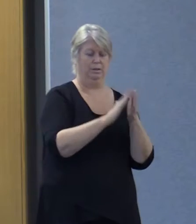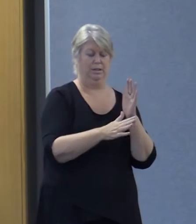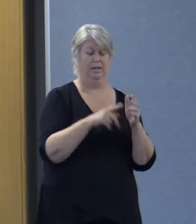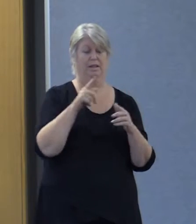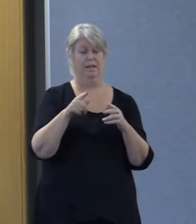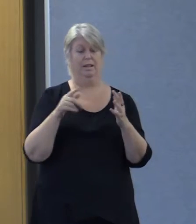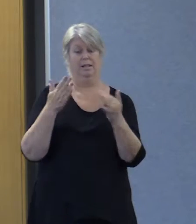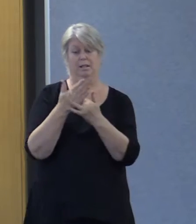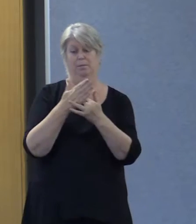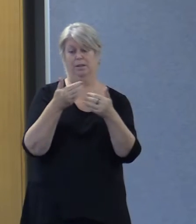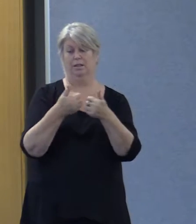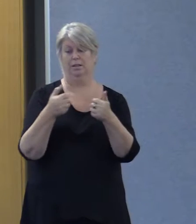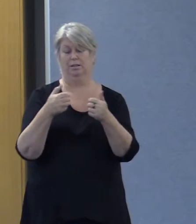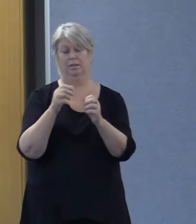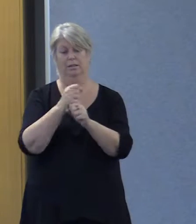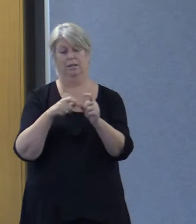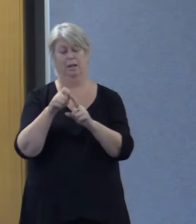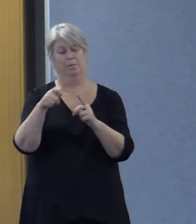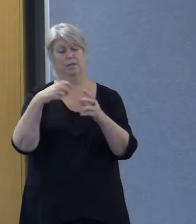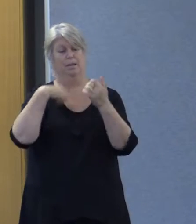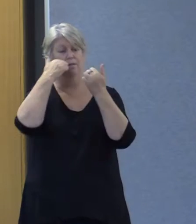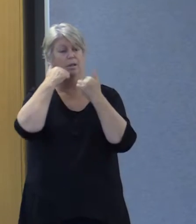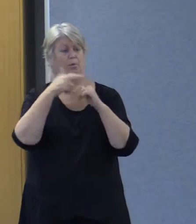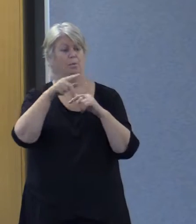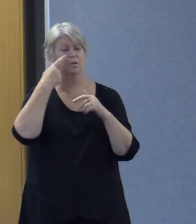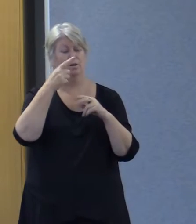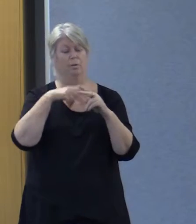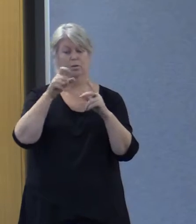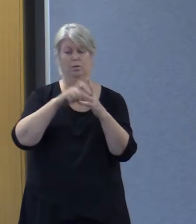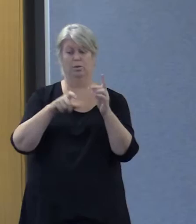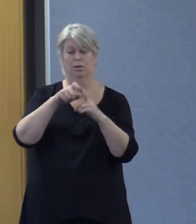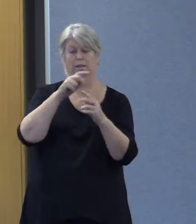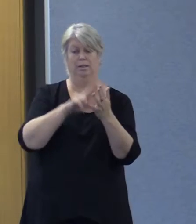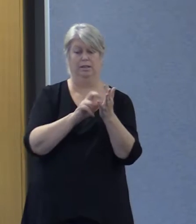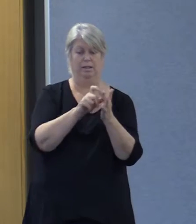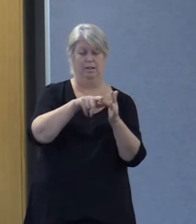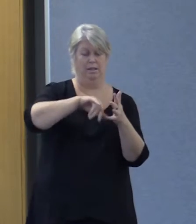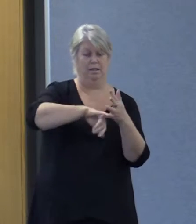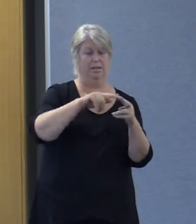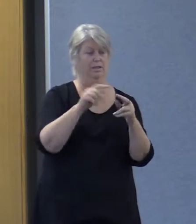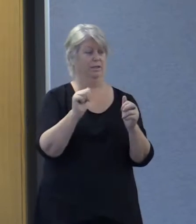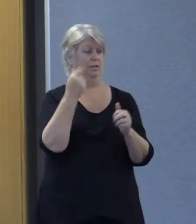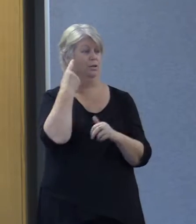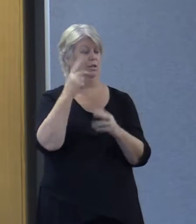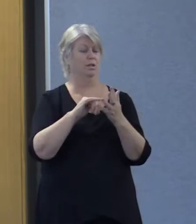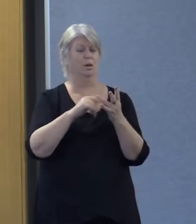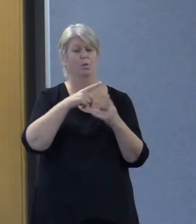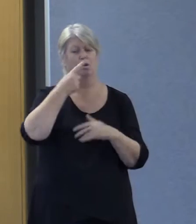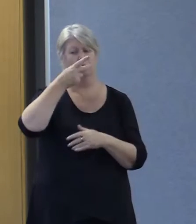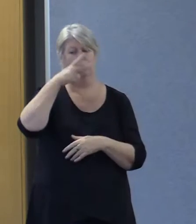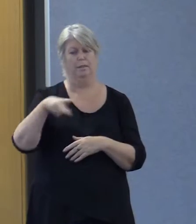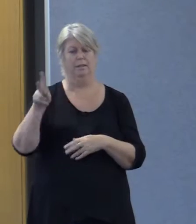This accessibility gap is evident when we examine the participation of people from cold backgrounds in the NDIS, as you've already heard. So I won't